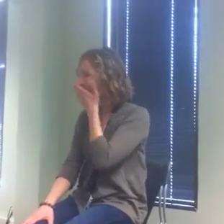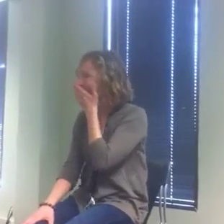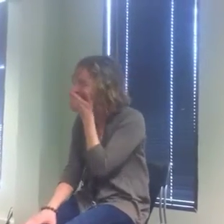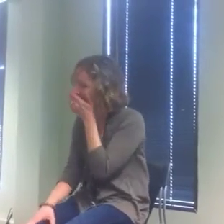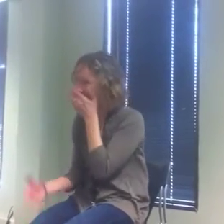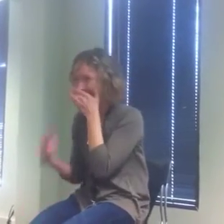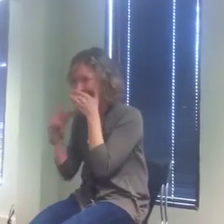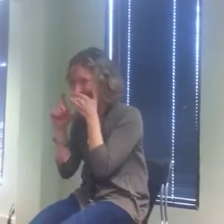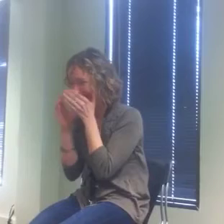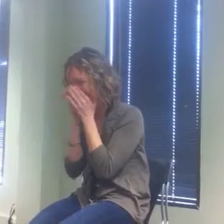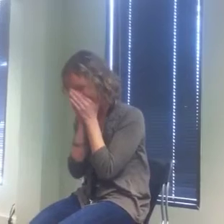I'm embarrassed.